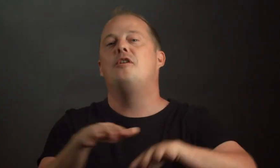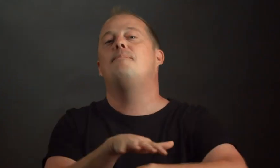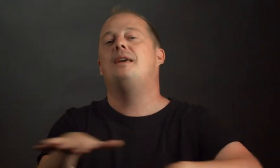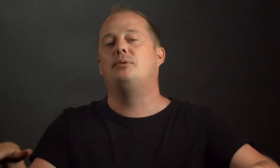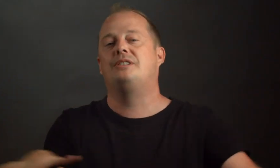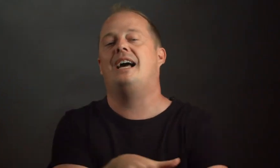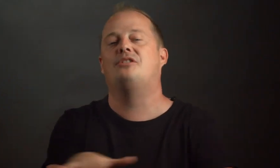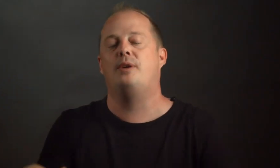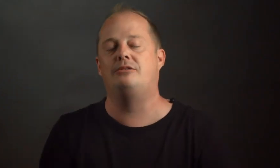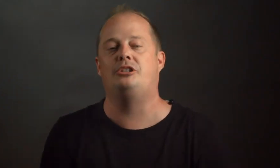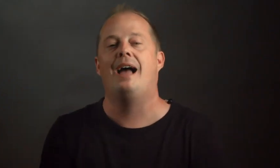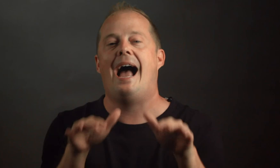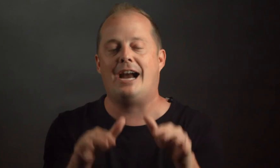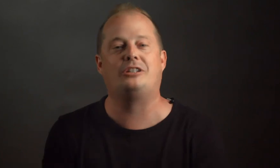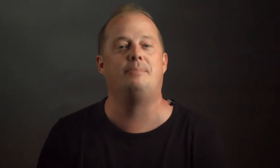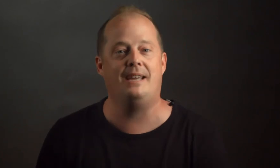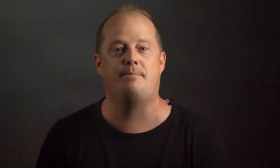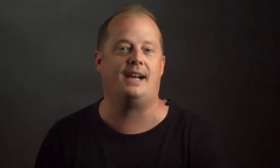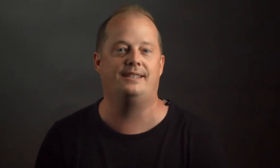people's lives around you actually be impacted